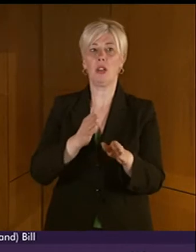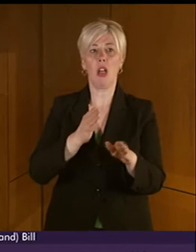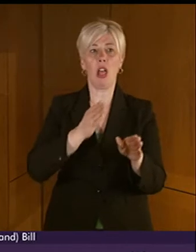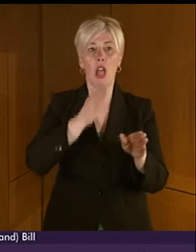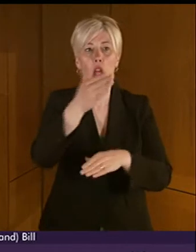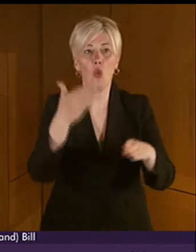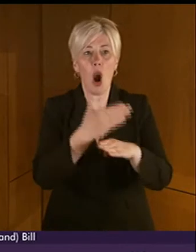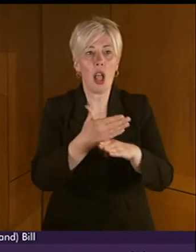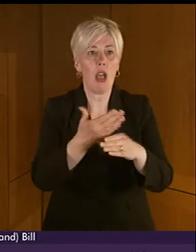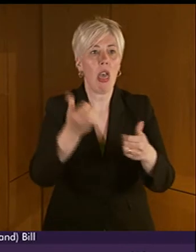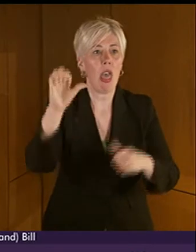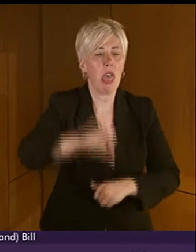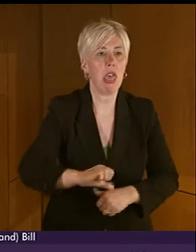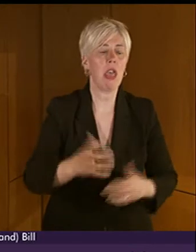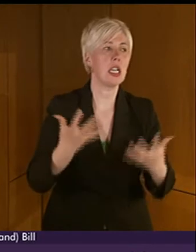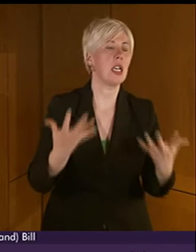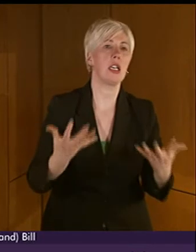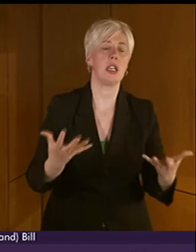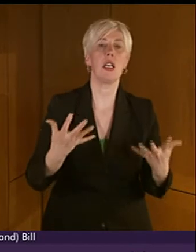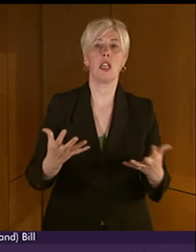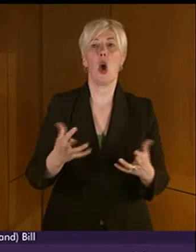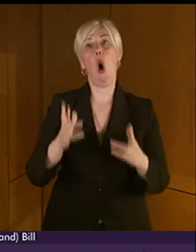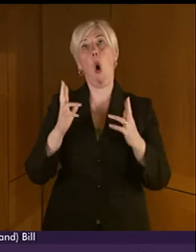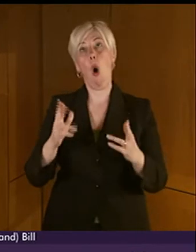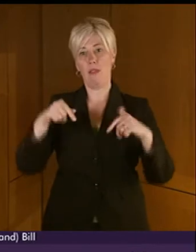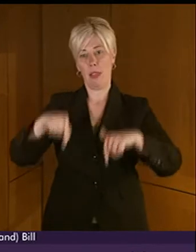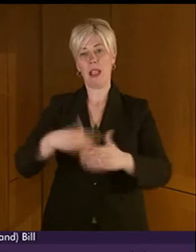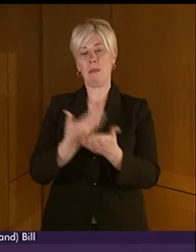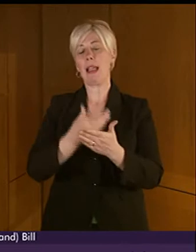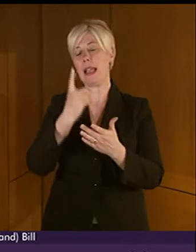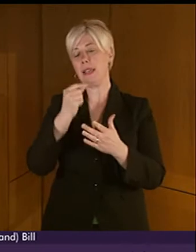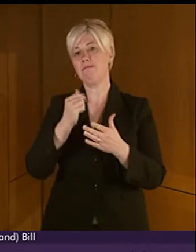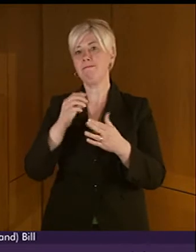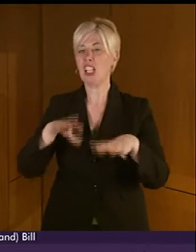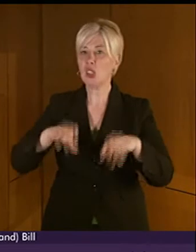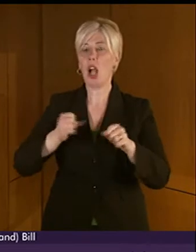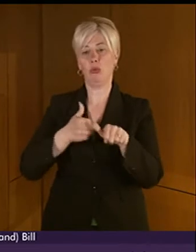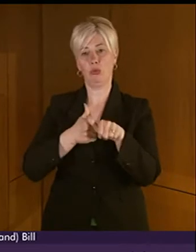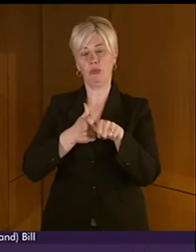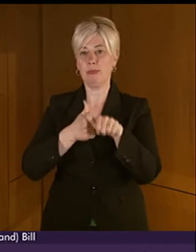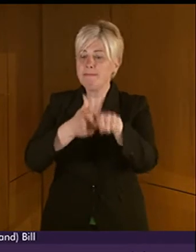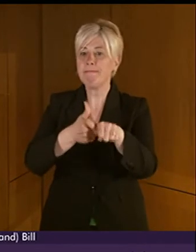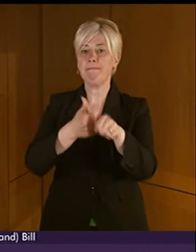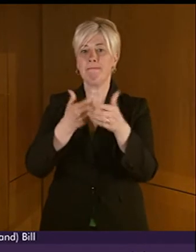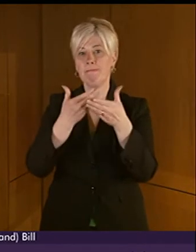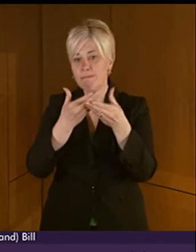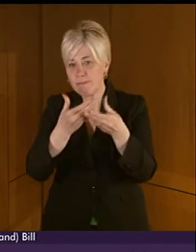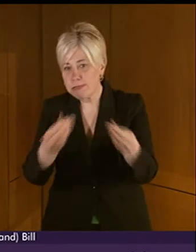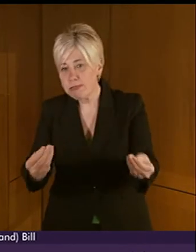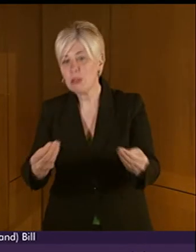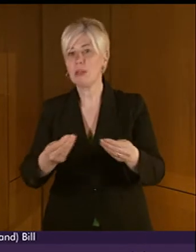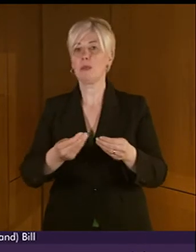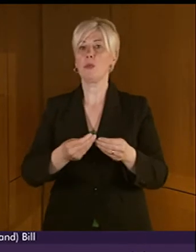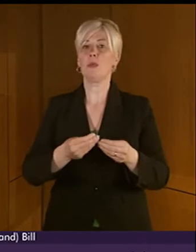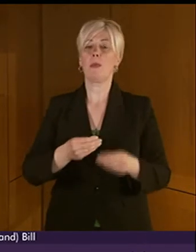that this will be able to make a difference to that. In my opinion, the Minister helpfully